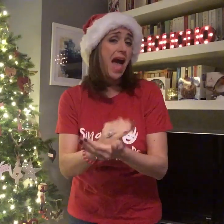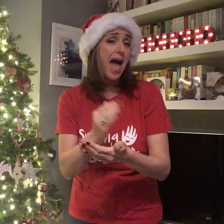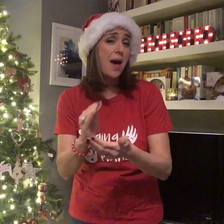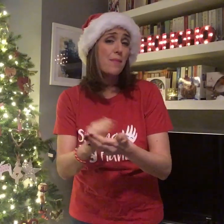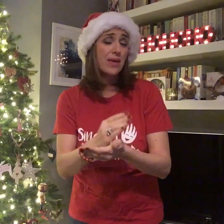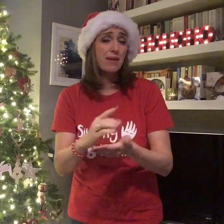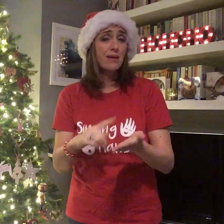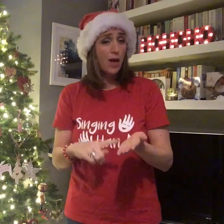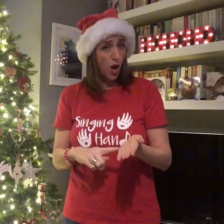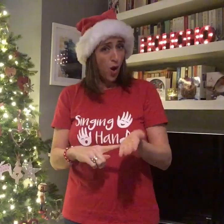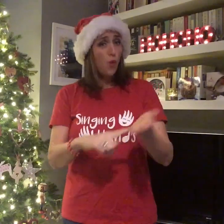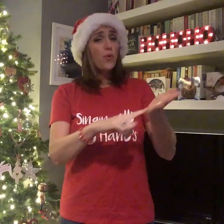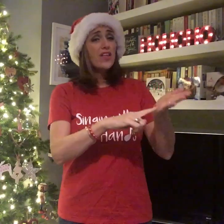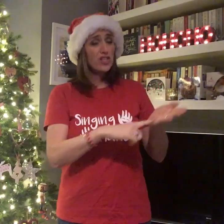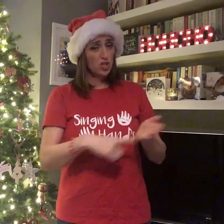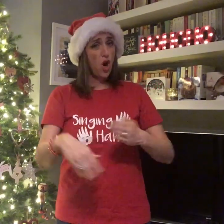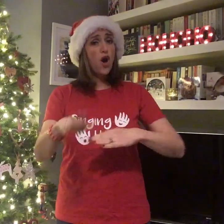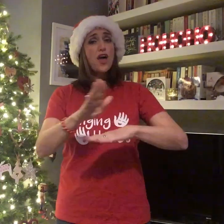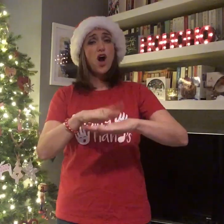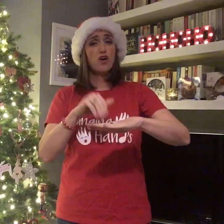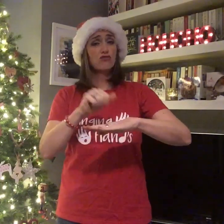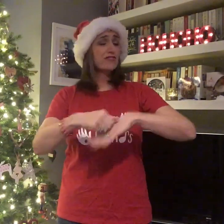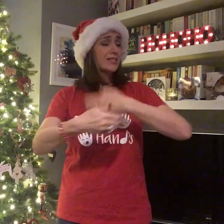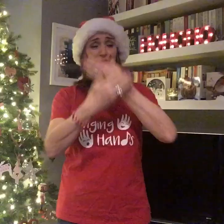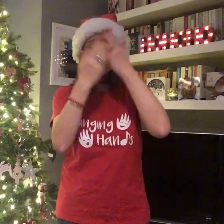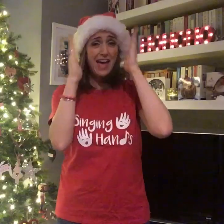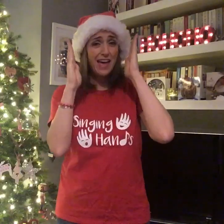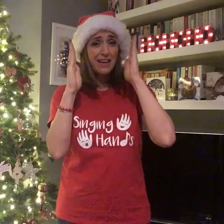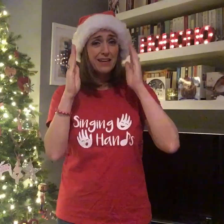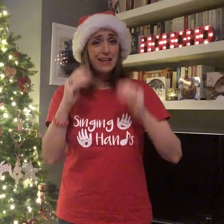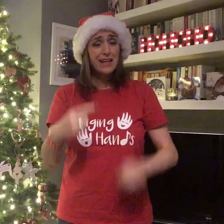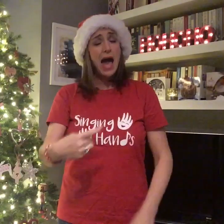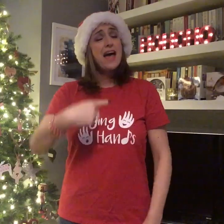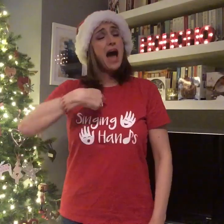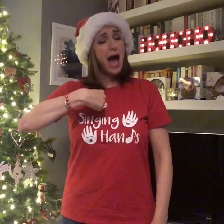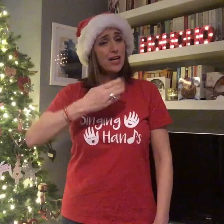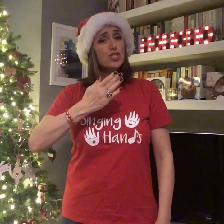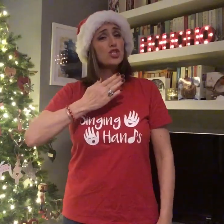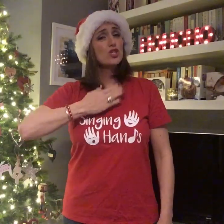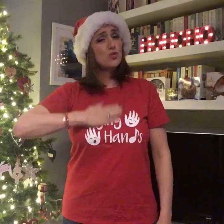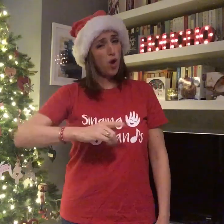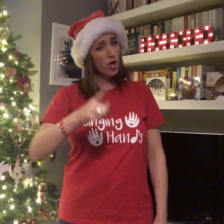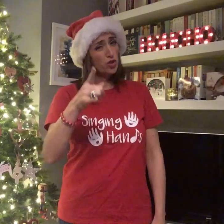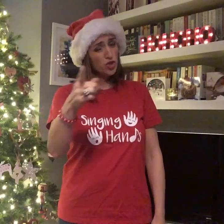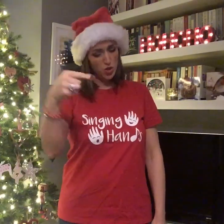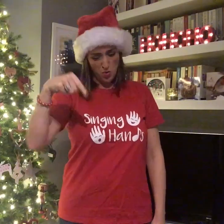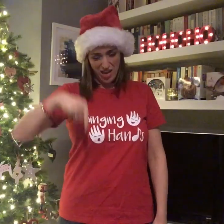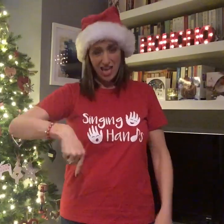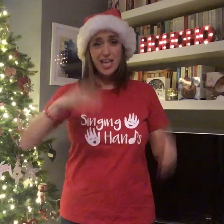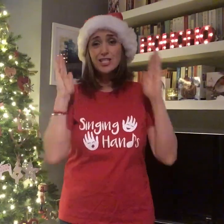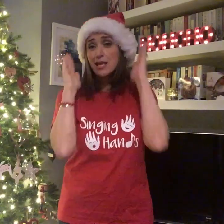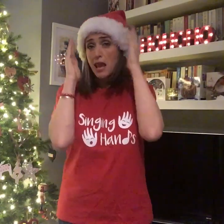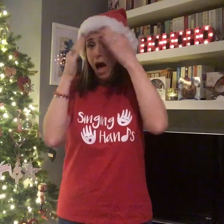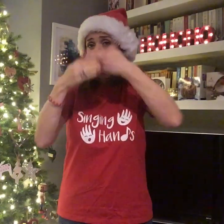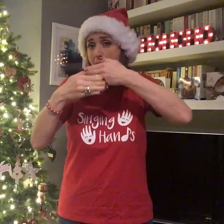happy, with a try on Christmas day I just want you here tonight,